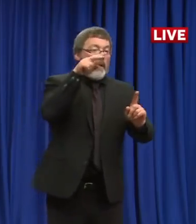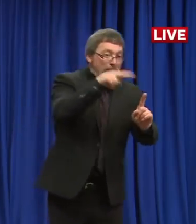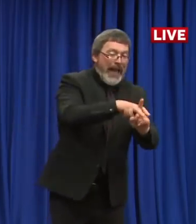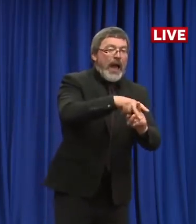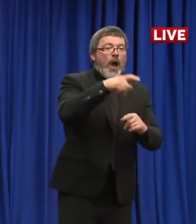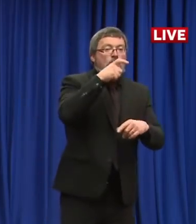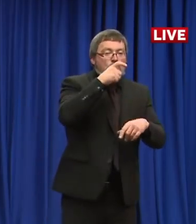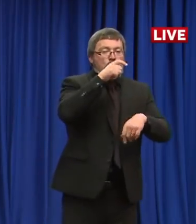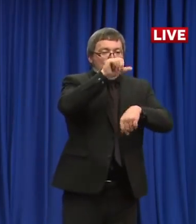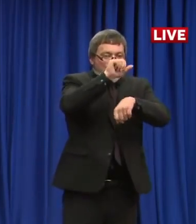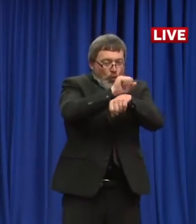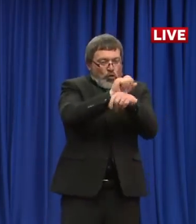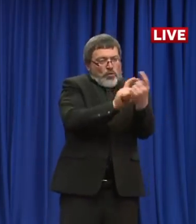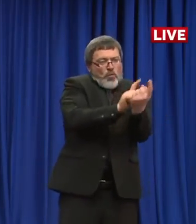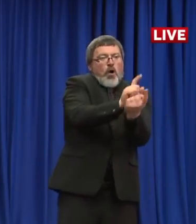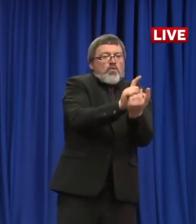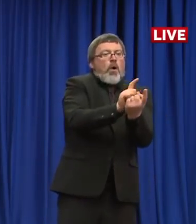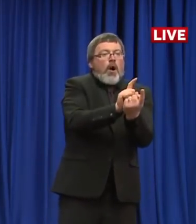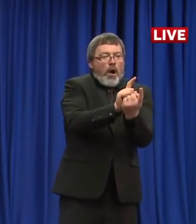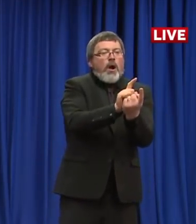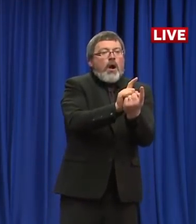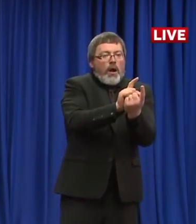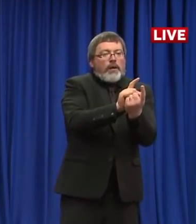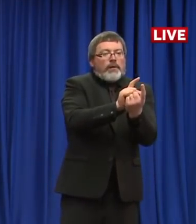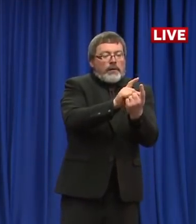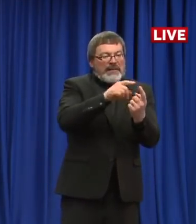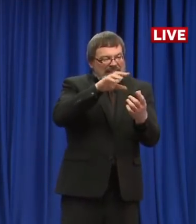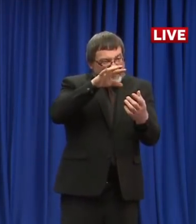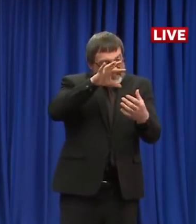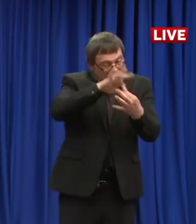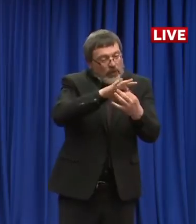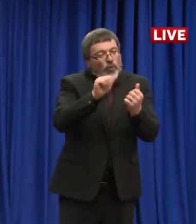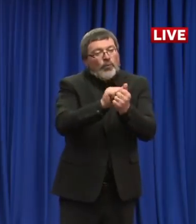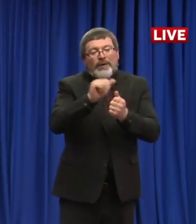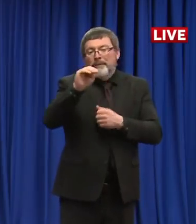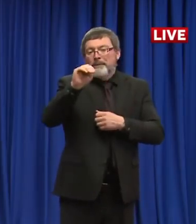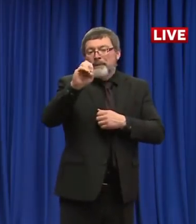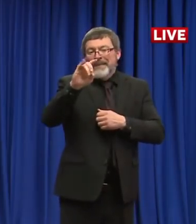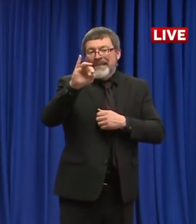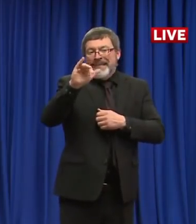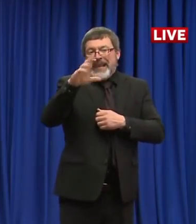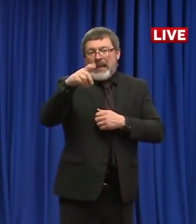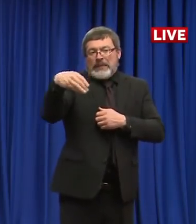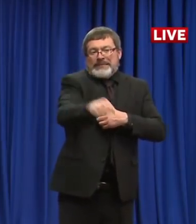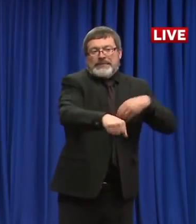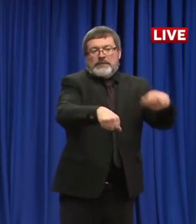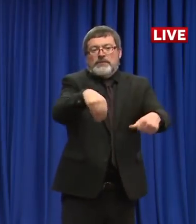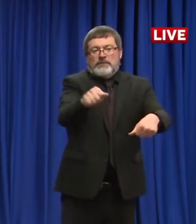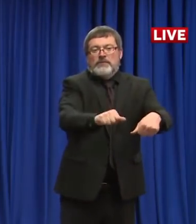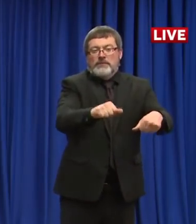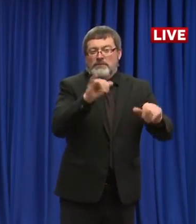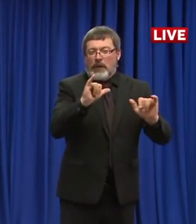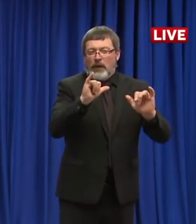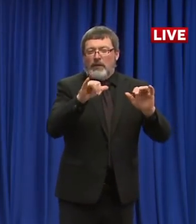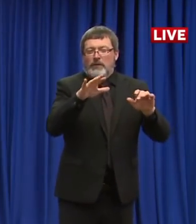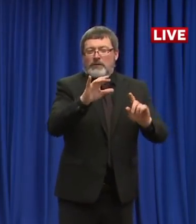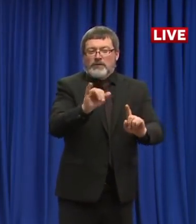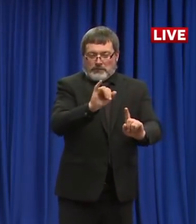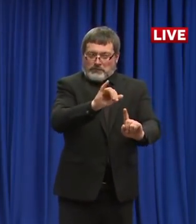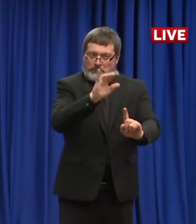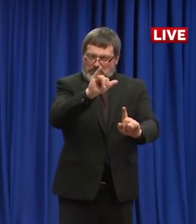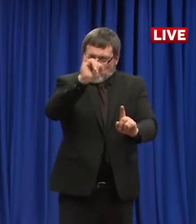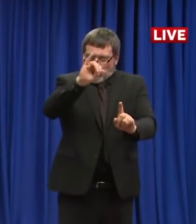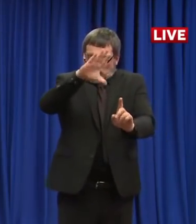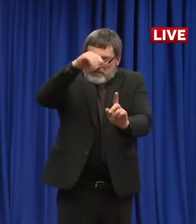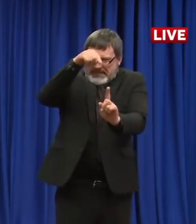within the long-term care, Medicaid-driven long-term care and residential service providers. That's the opportunity